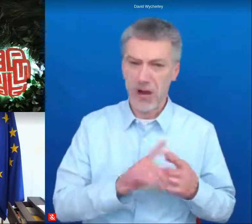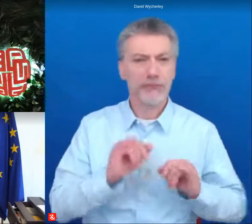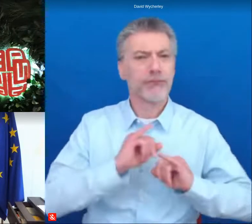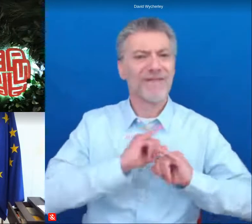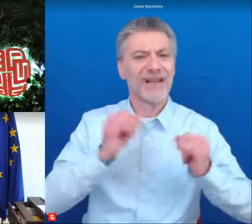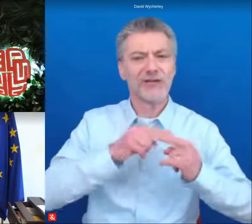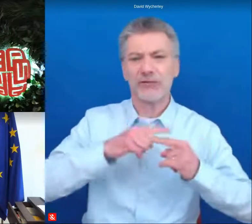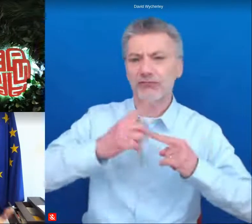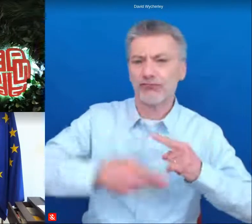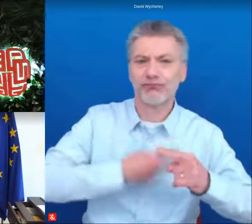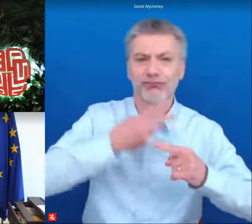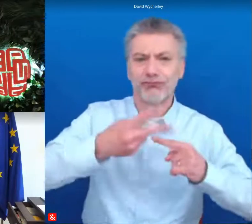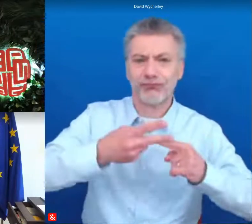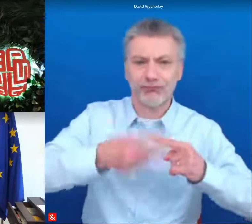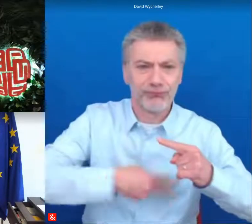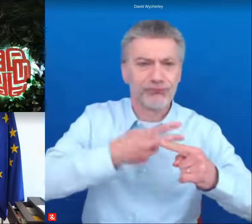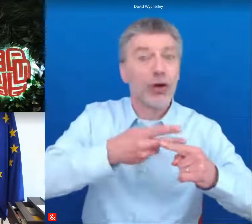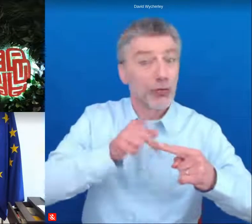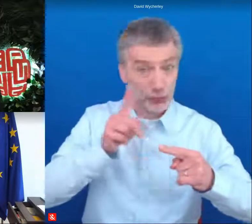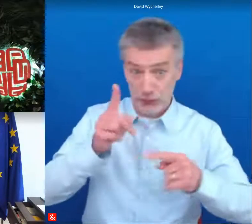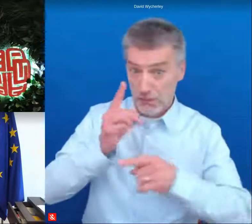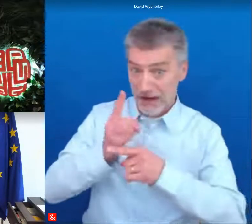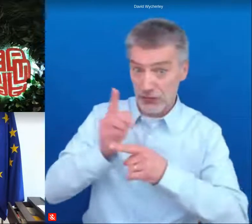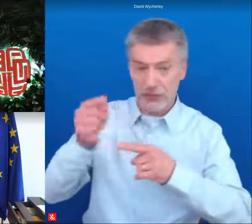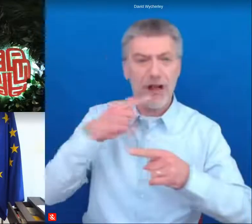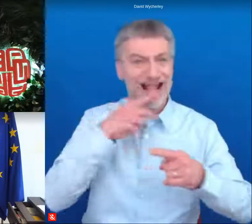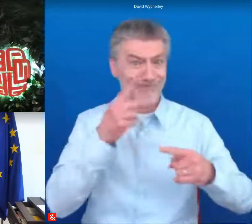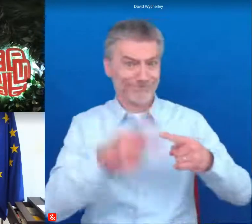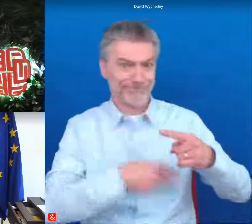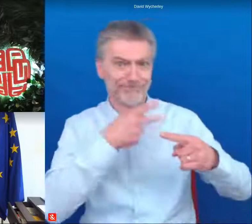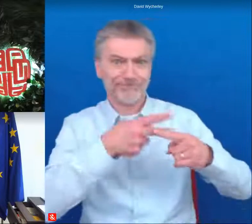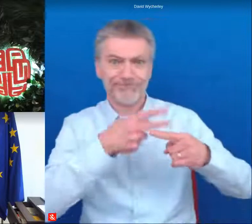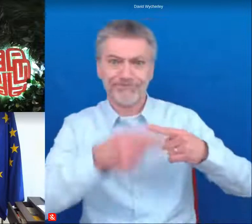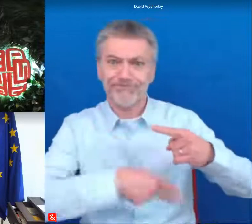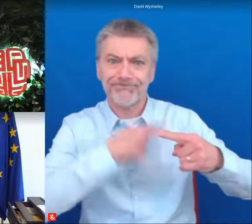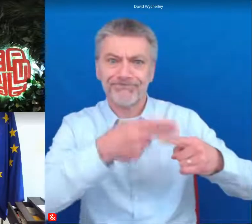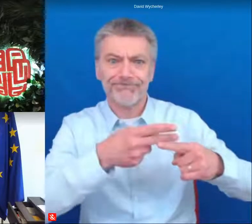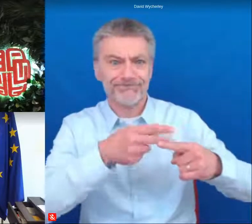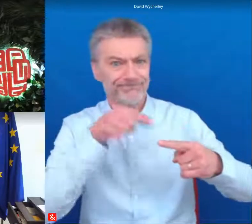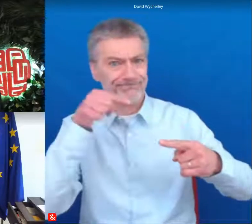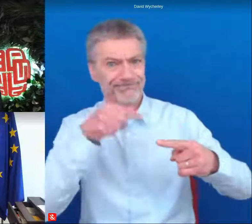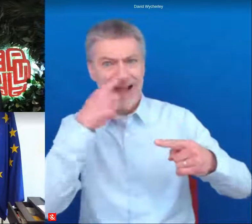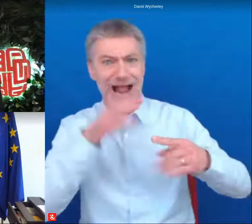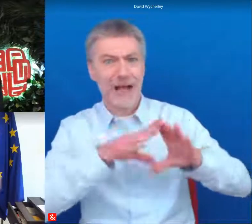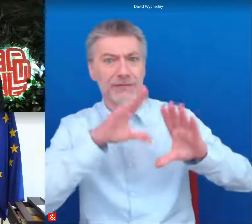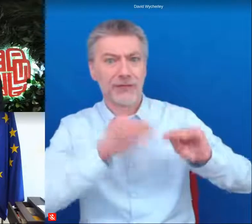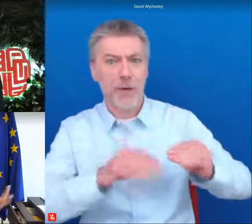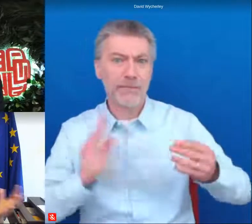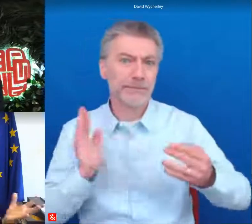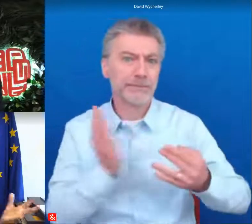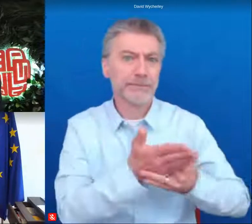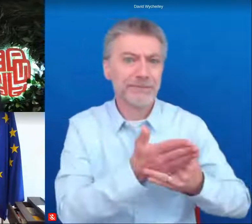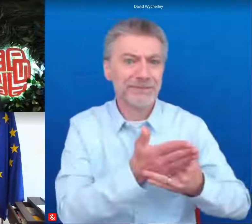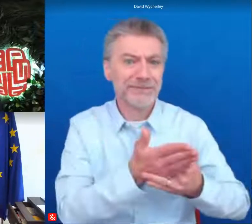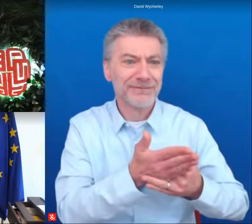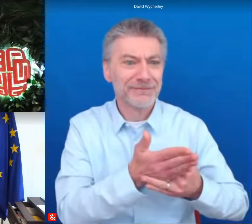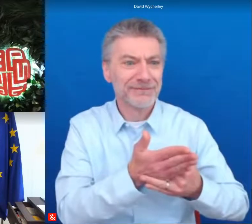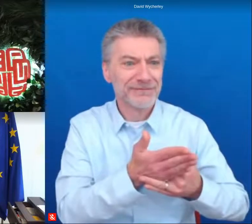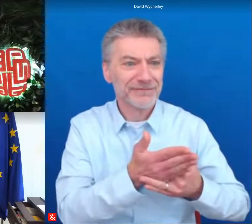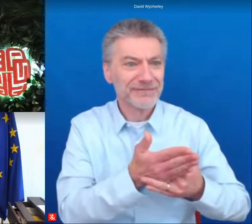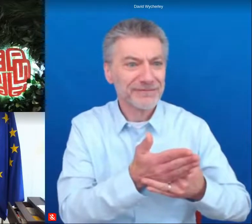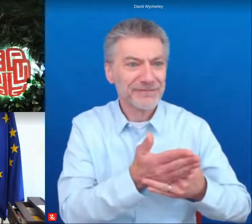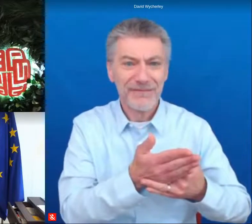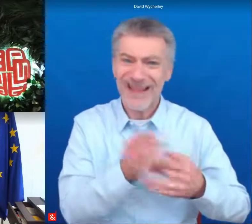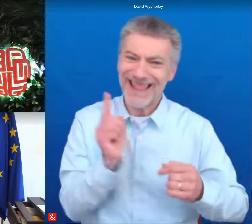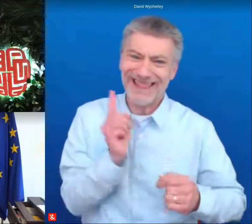uh that you are talking about uh that you are previously addressing that you have a powerpoint on it can